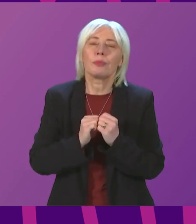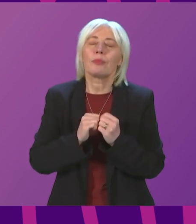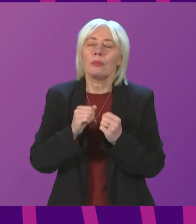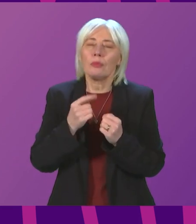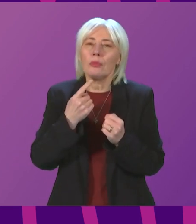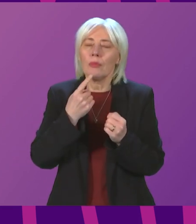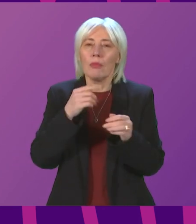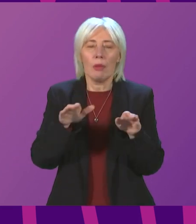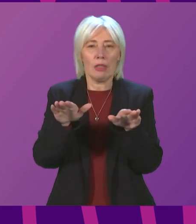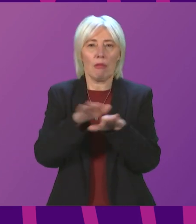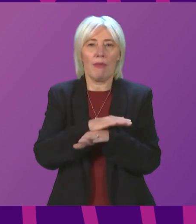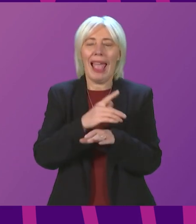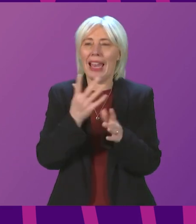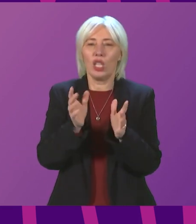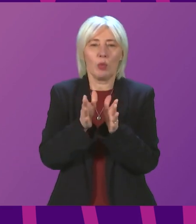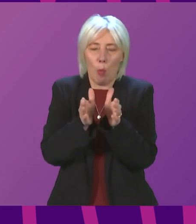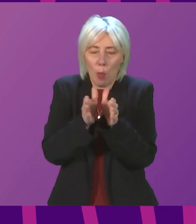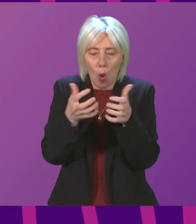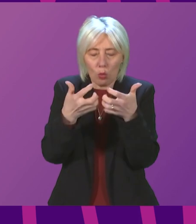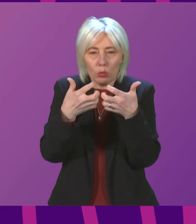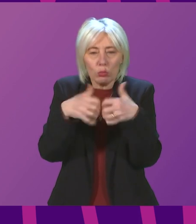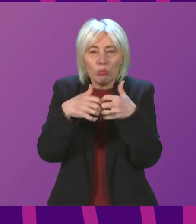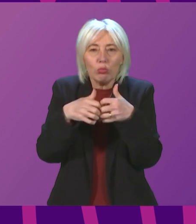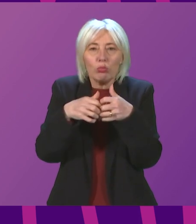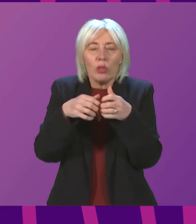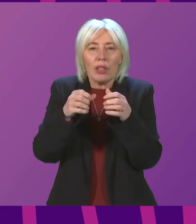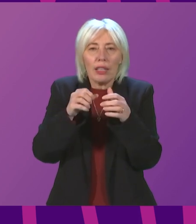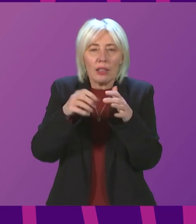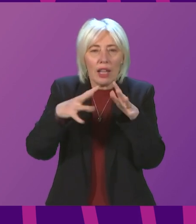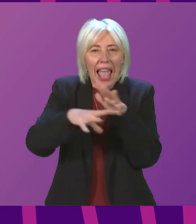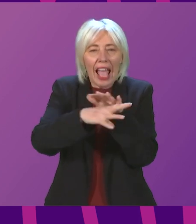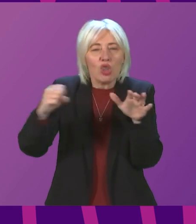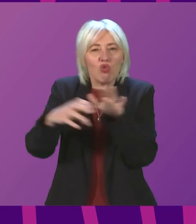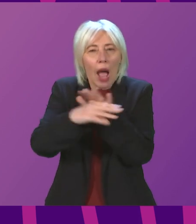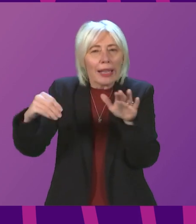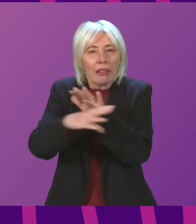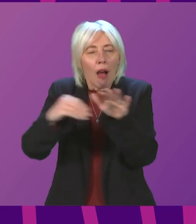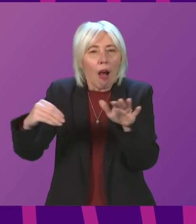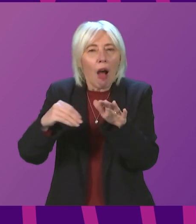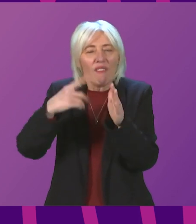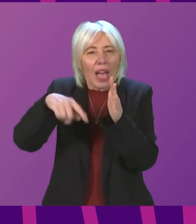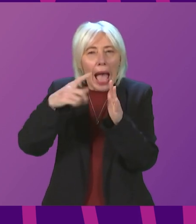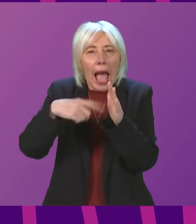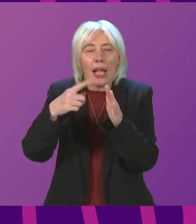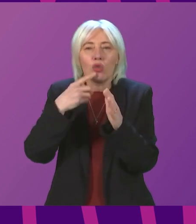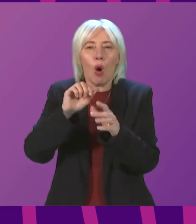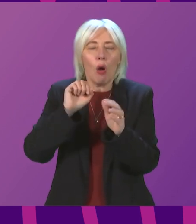need for small mechanical ventilation or extractor fan units, and also it would allow for repairs